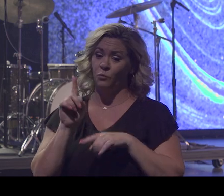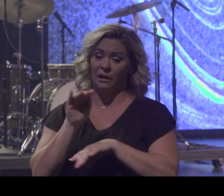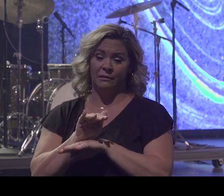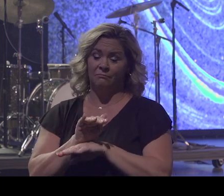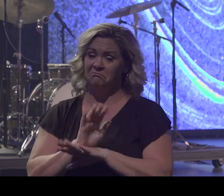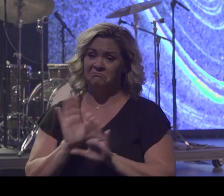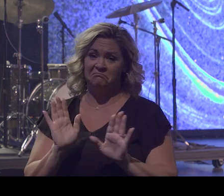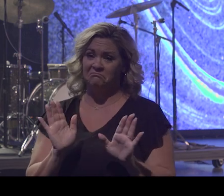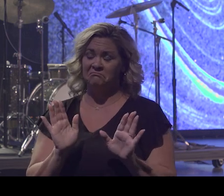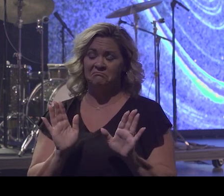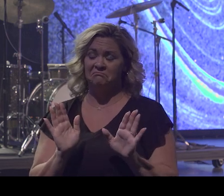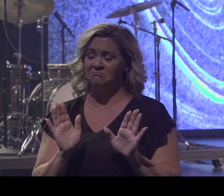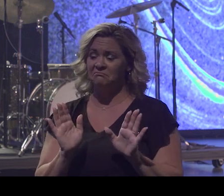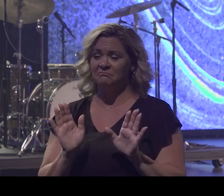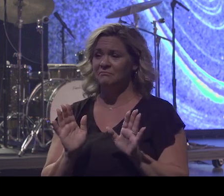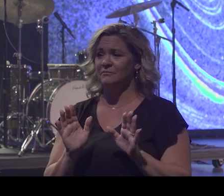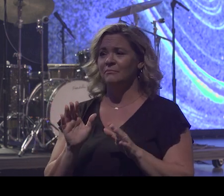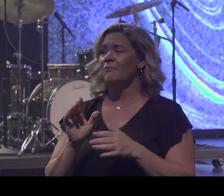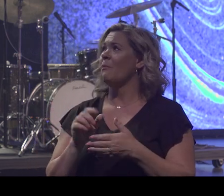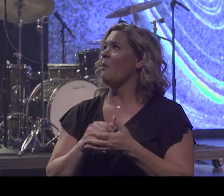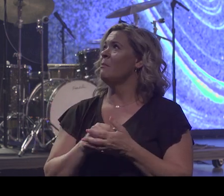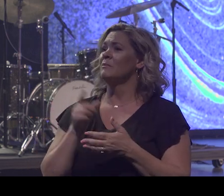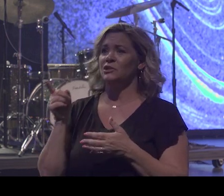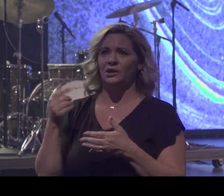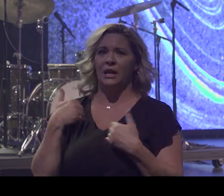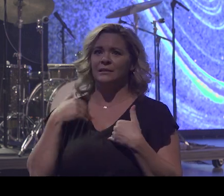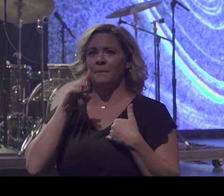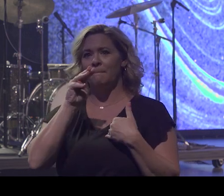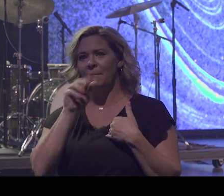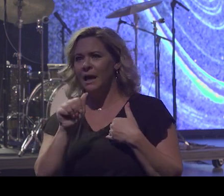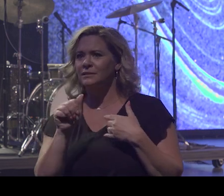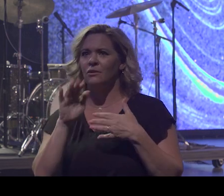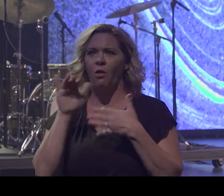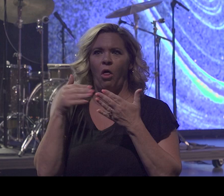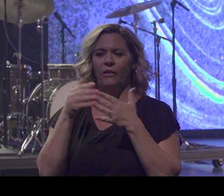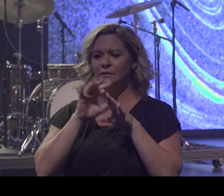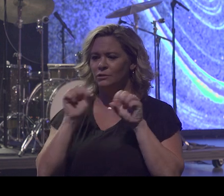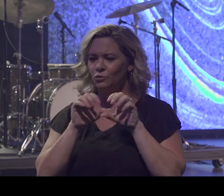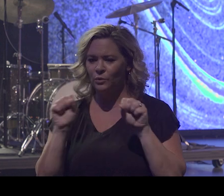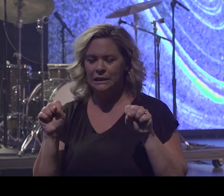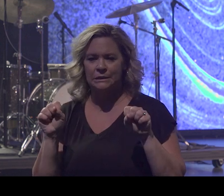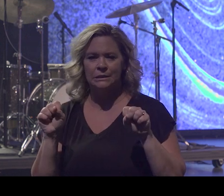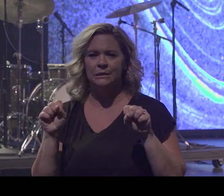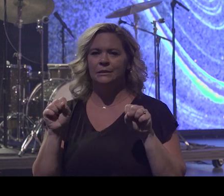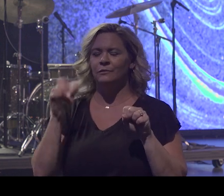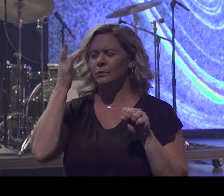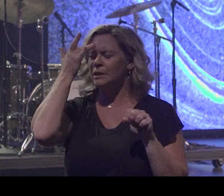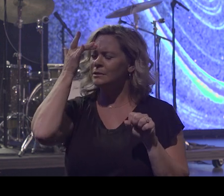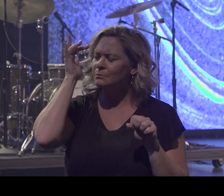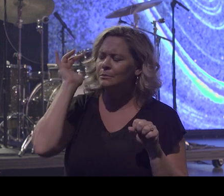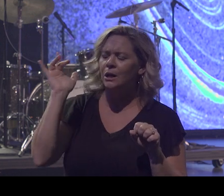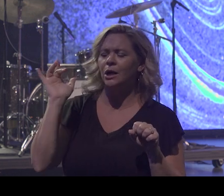You know, she's Dr. Tracy. She's got masters and she's got all these degrees and everything. She's smart as ever. I'm nowhere close to that.